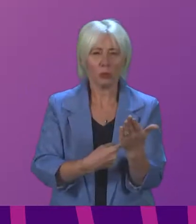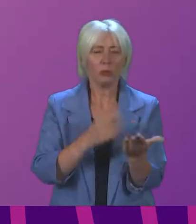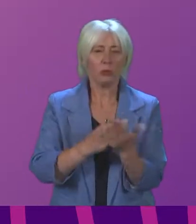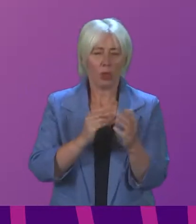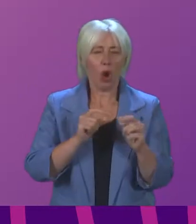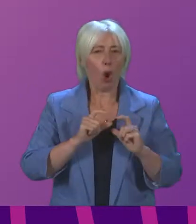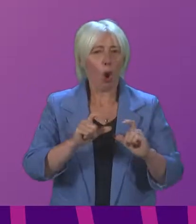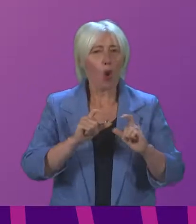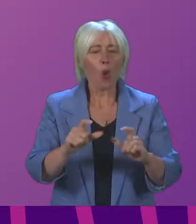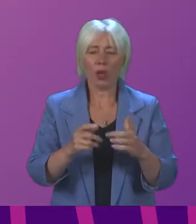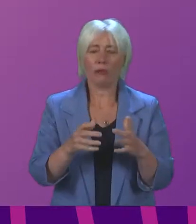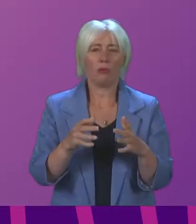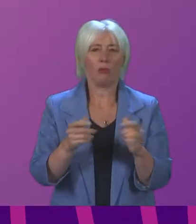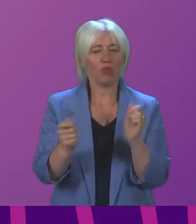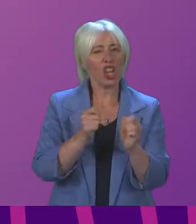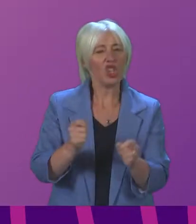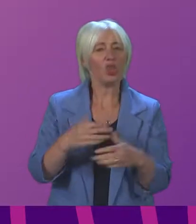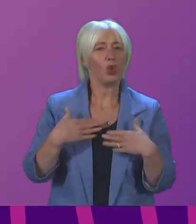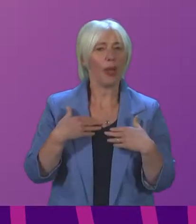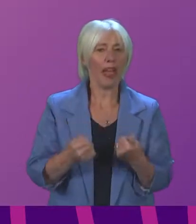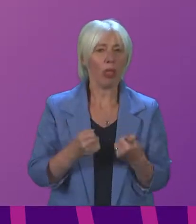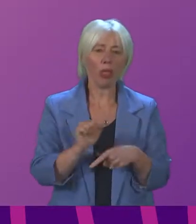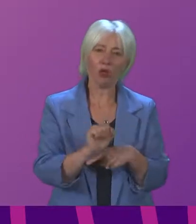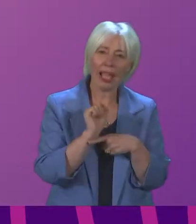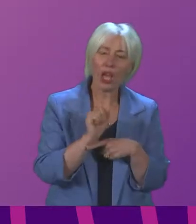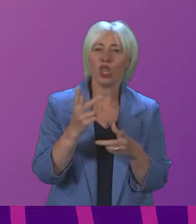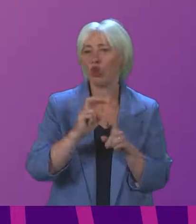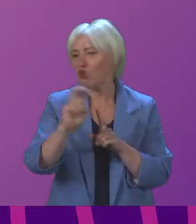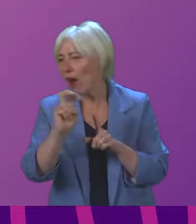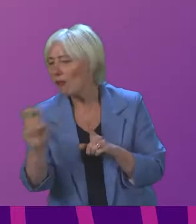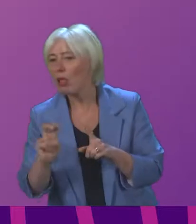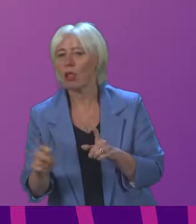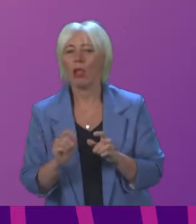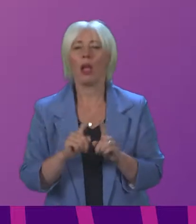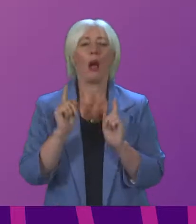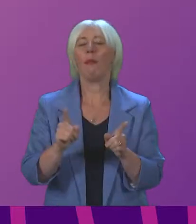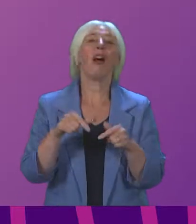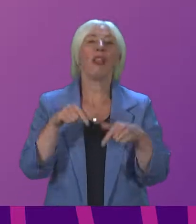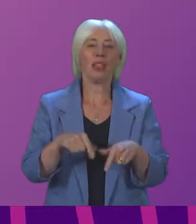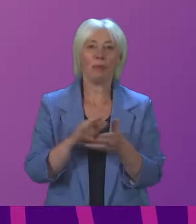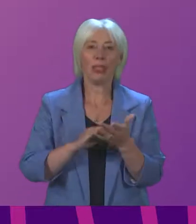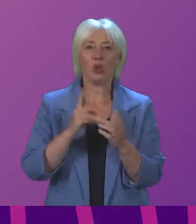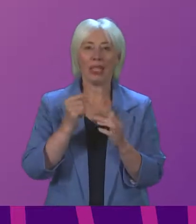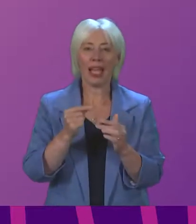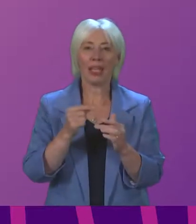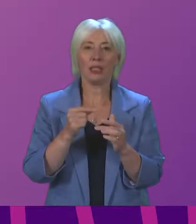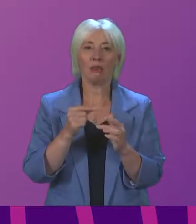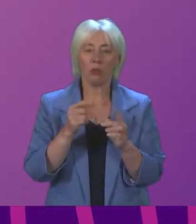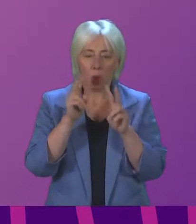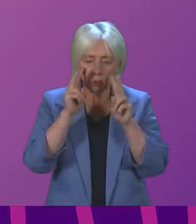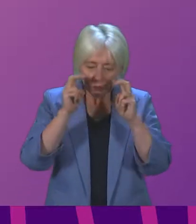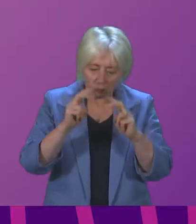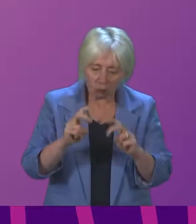changes to health protection and travel restriction measures. However, this inquiry allows us to get under the surface of the issues.